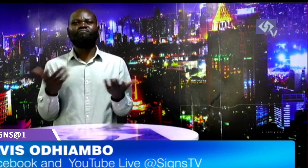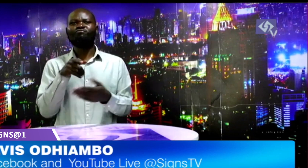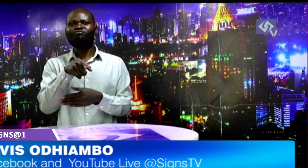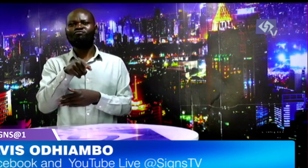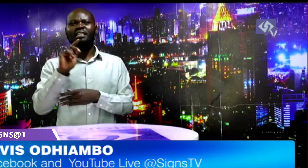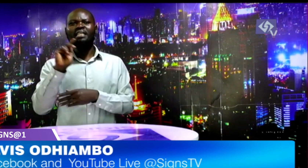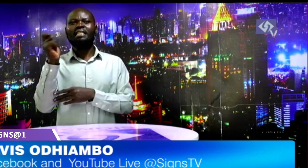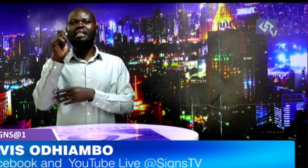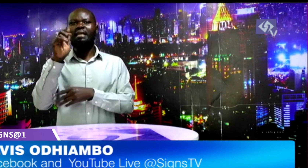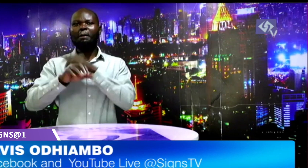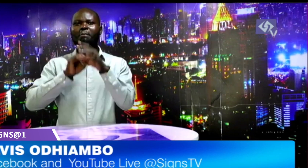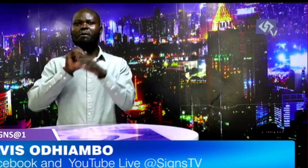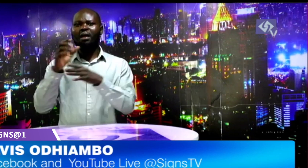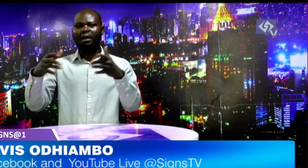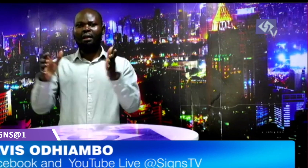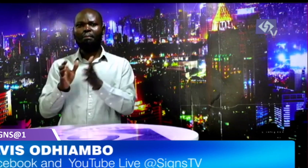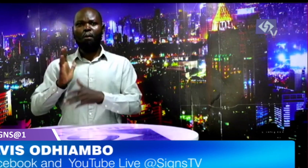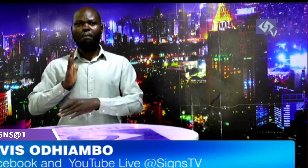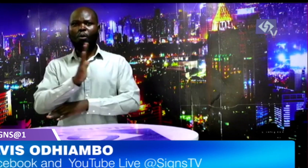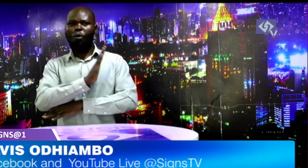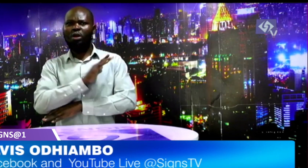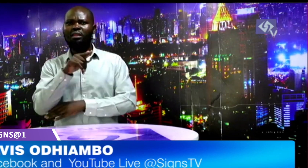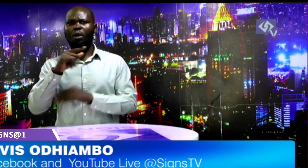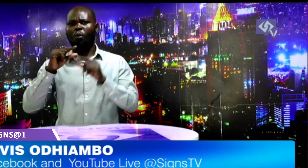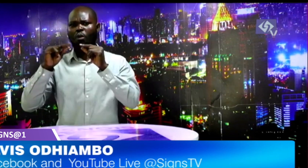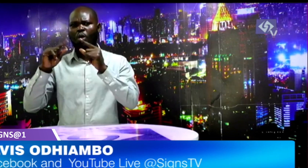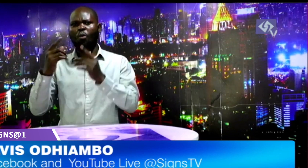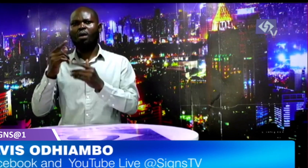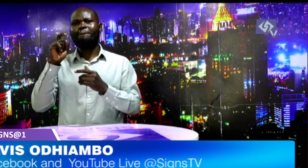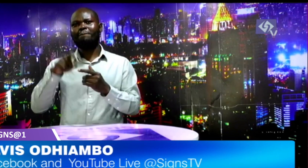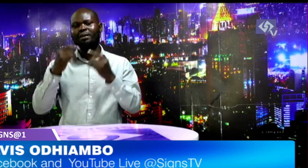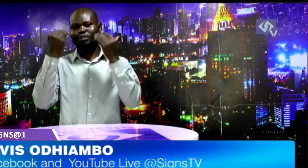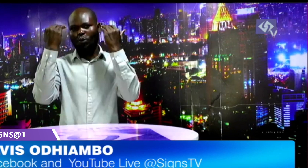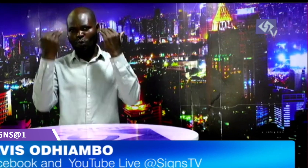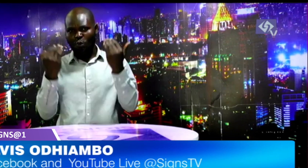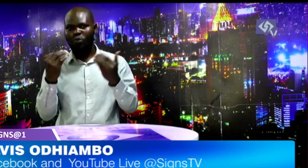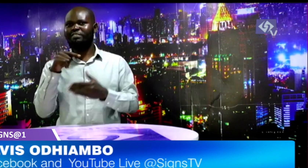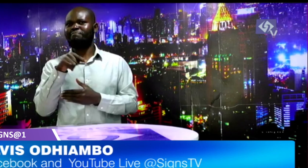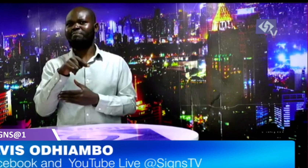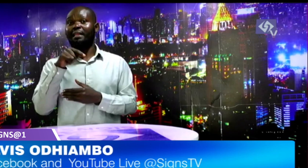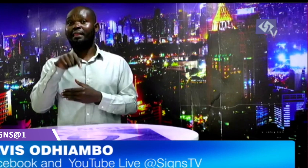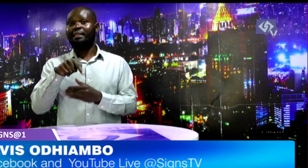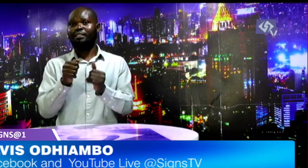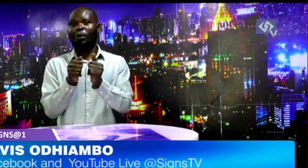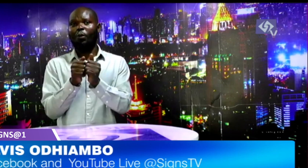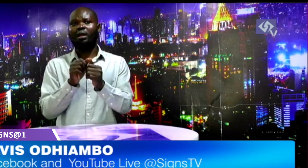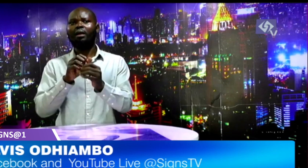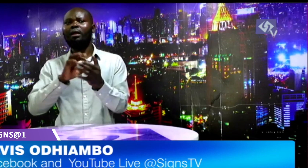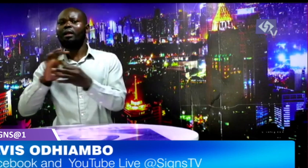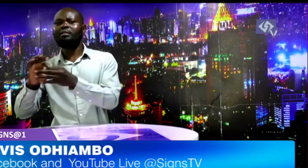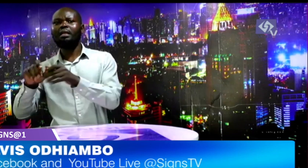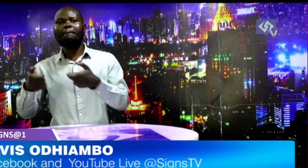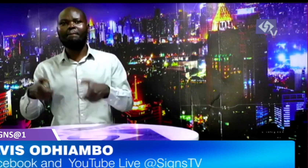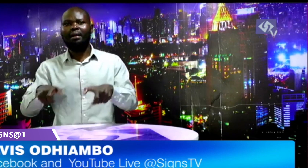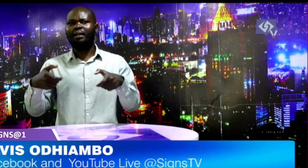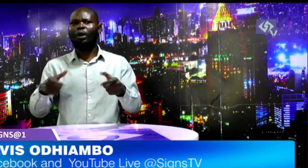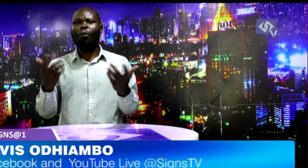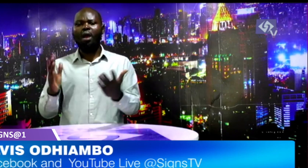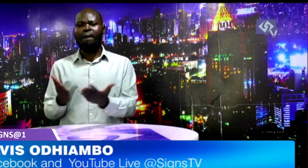kenya film classification board he was charged with operating in a filming studio and producing films without a valid